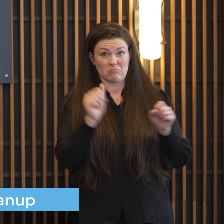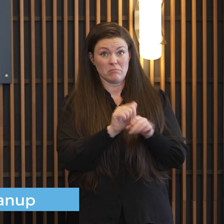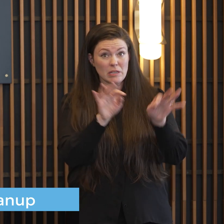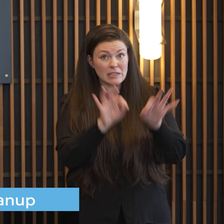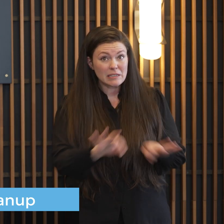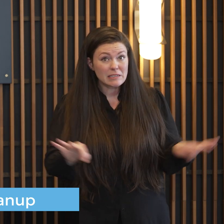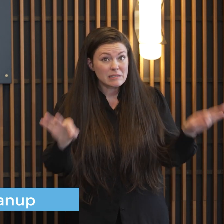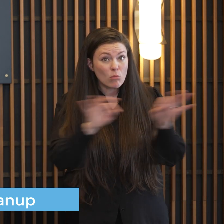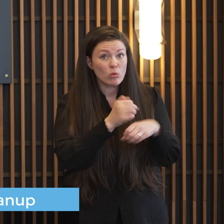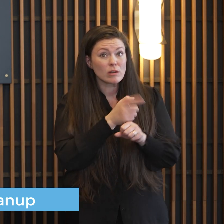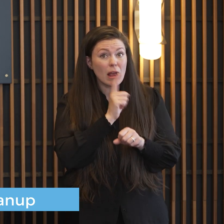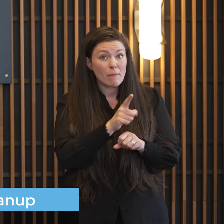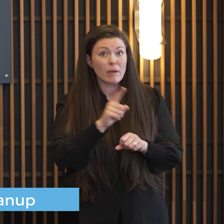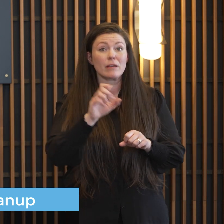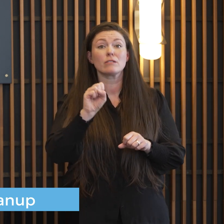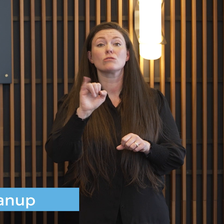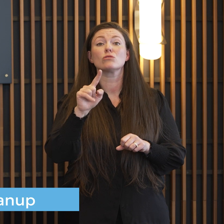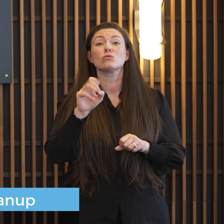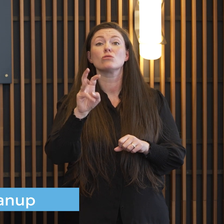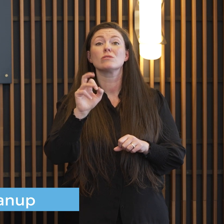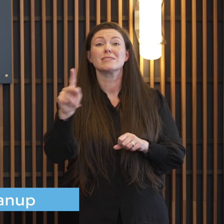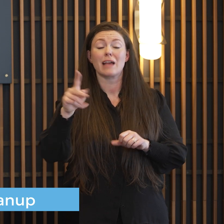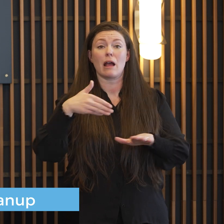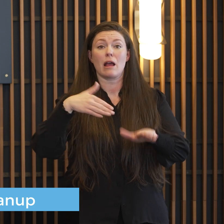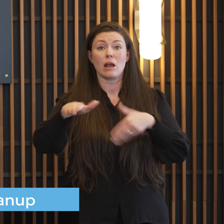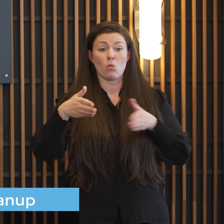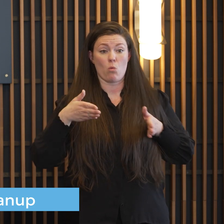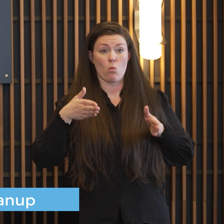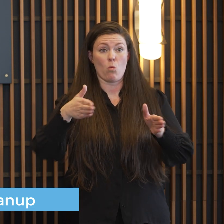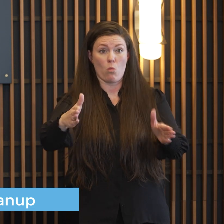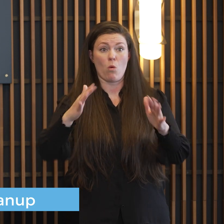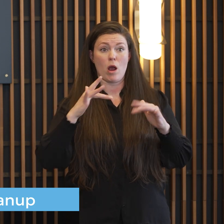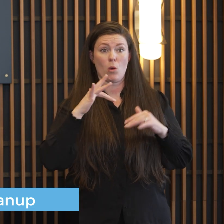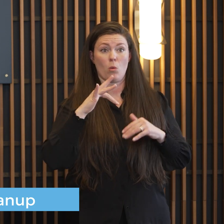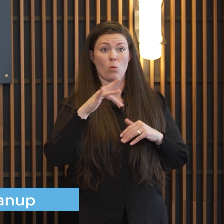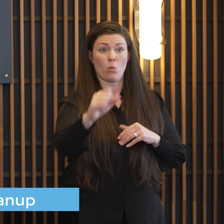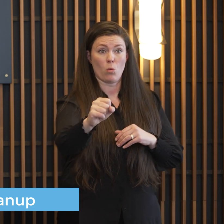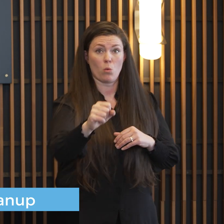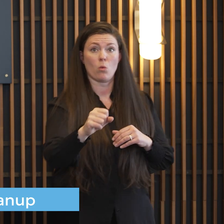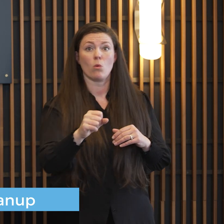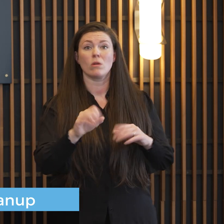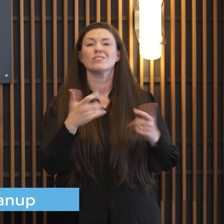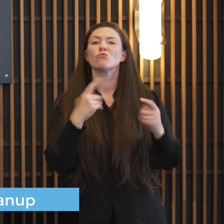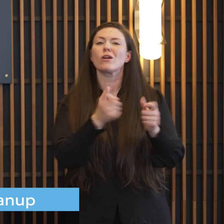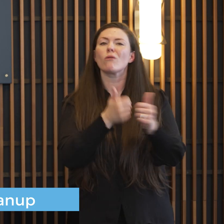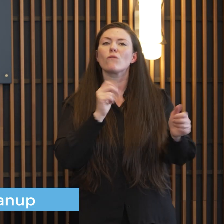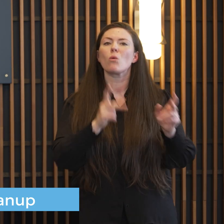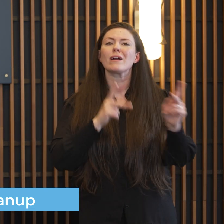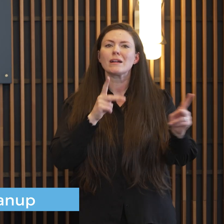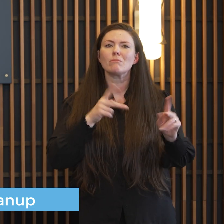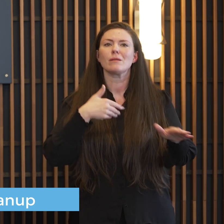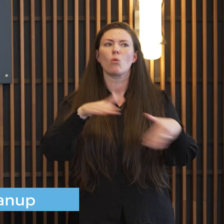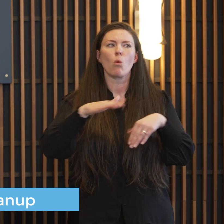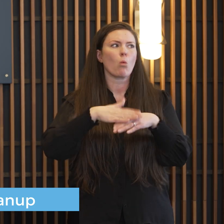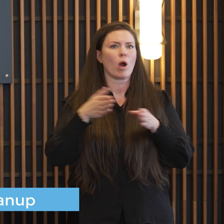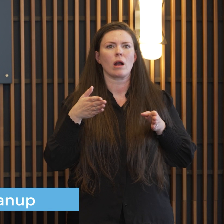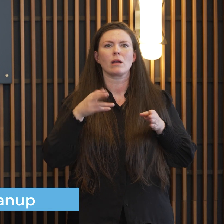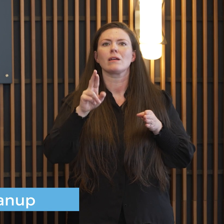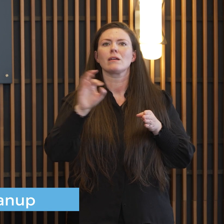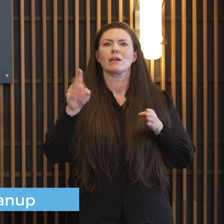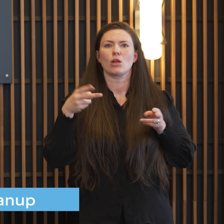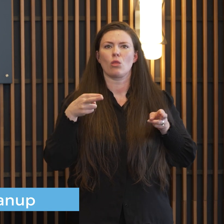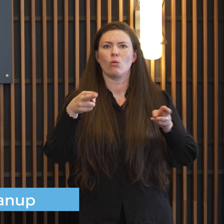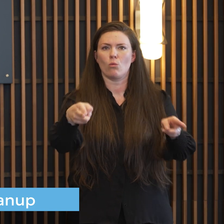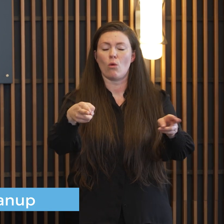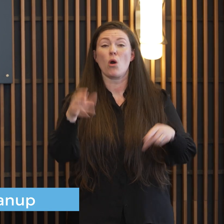to make sure sidewalks are cleared off so people can travel on those instead of down the middle of the roadways something you've seen a few times it's a